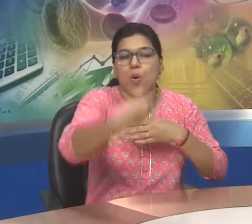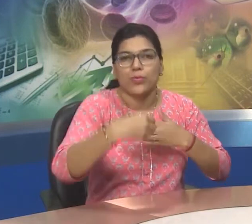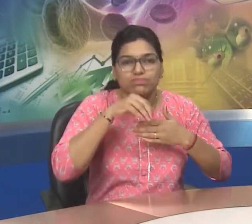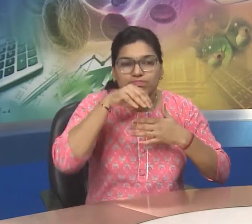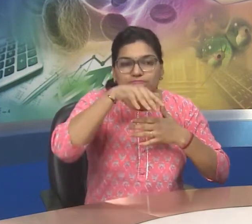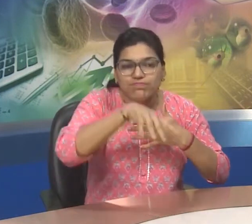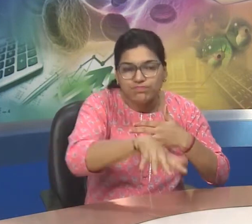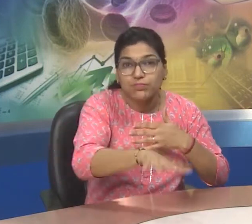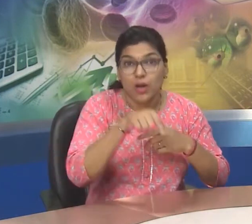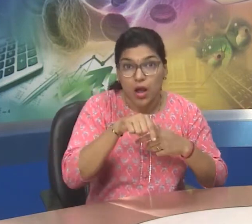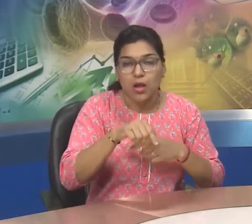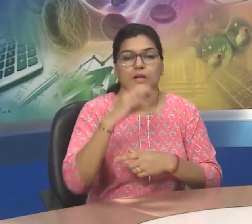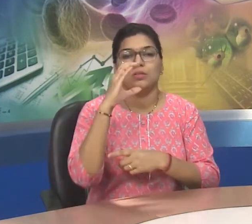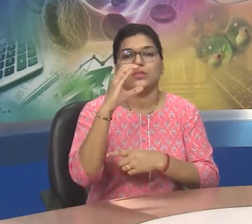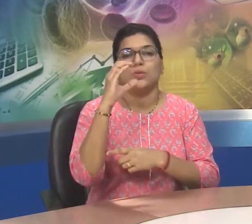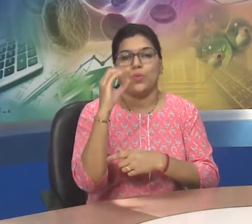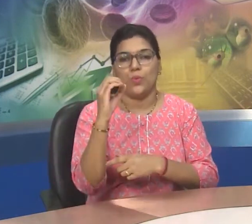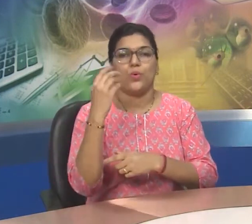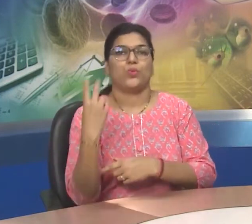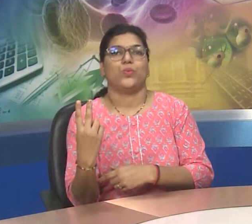that is CO2.